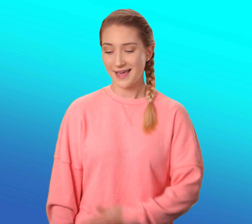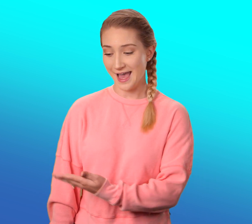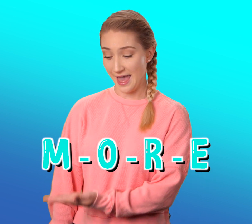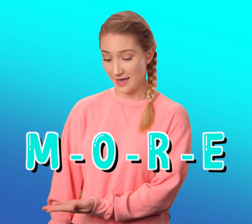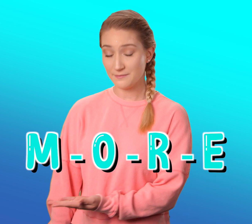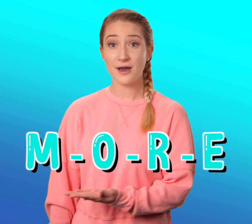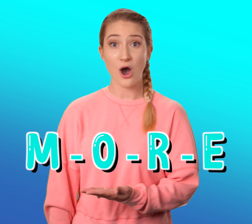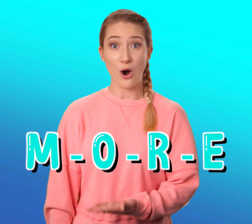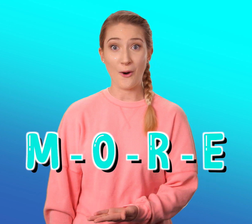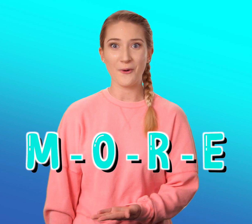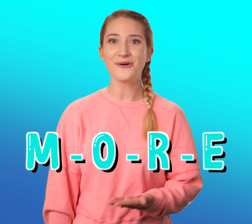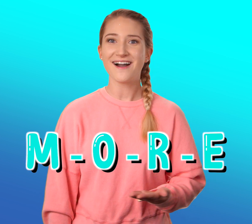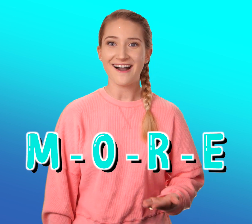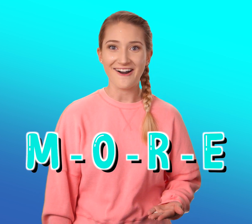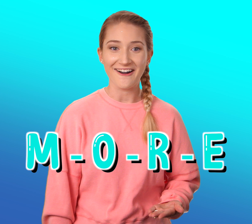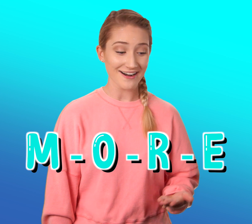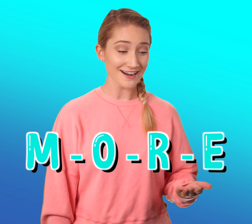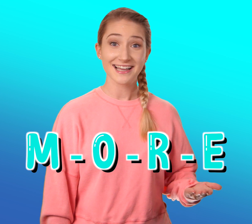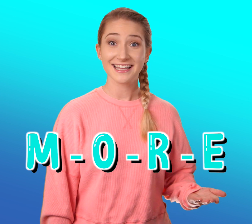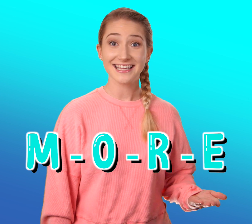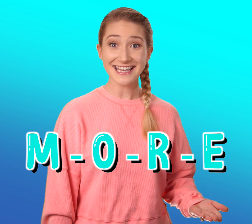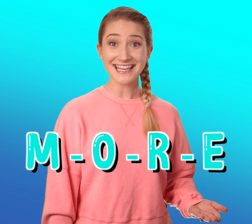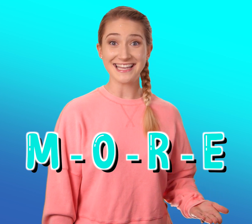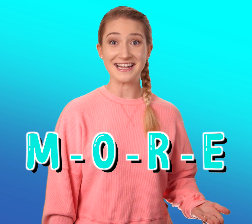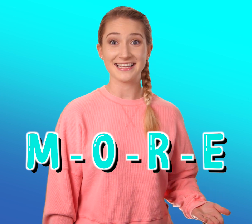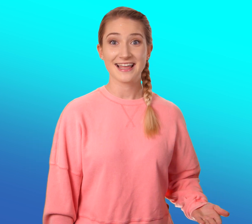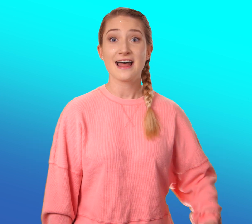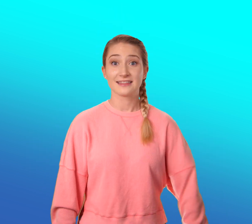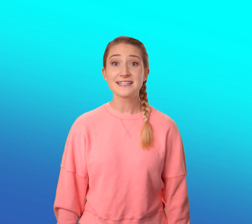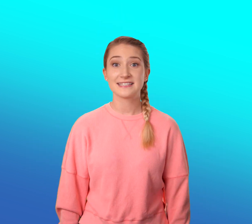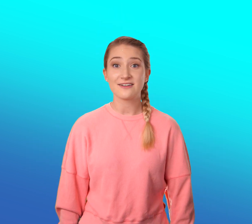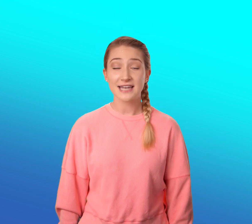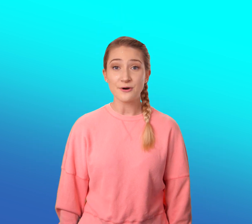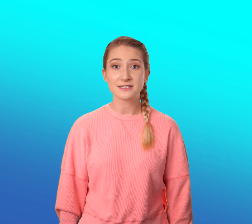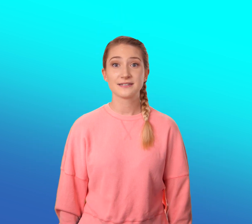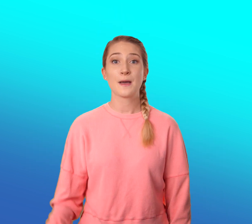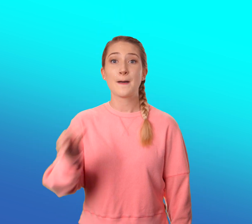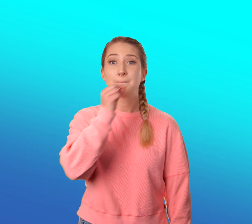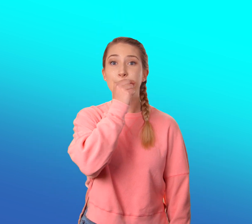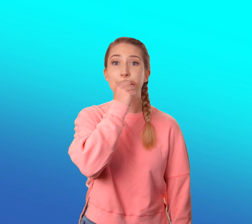M-O-R-E. Let's sound it out. M